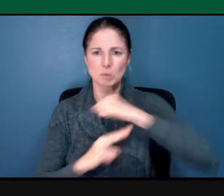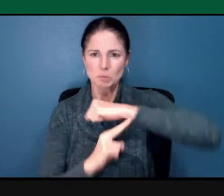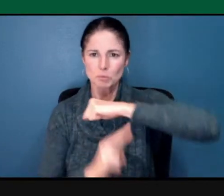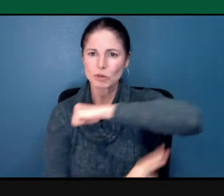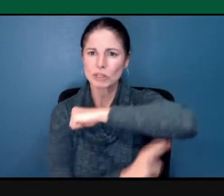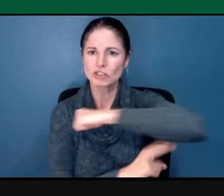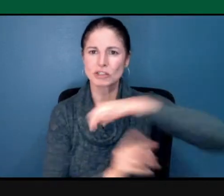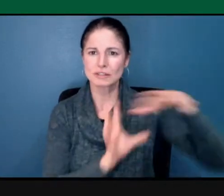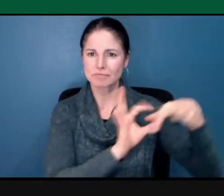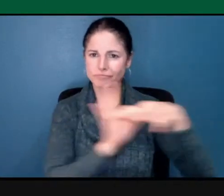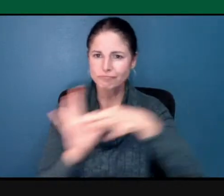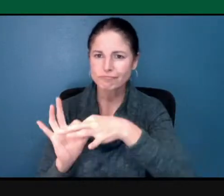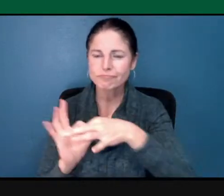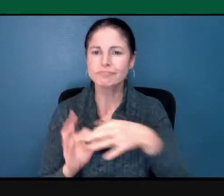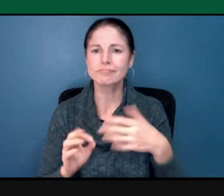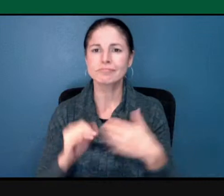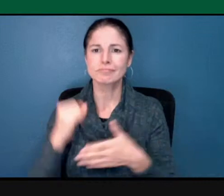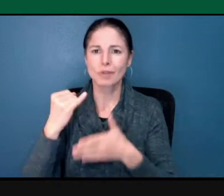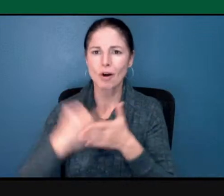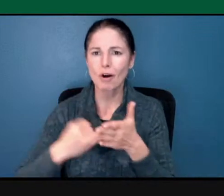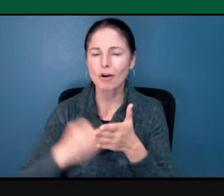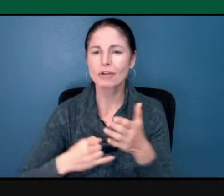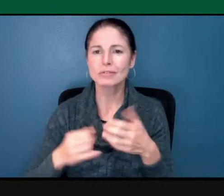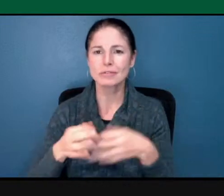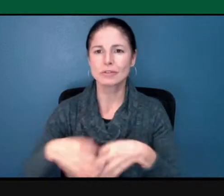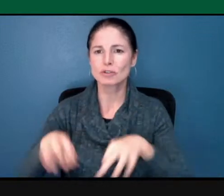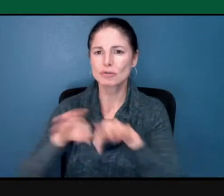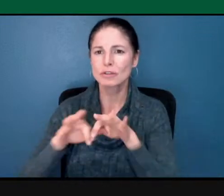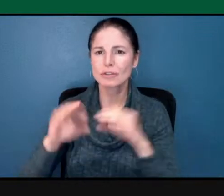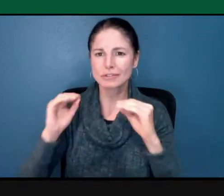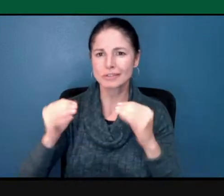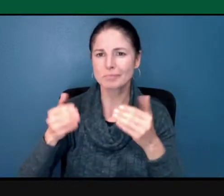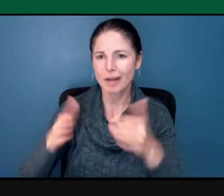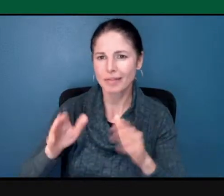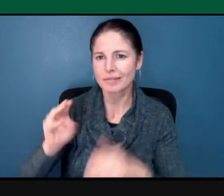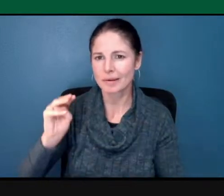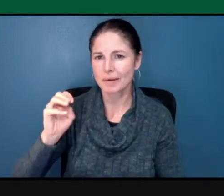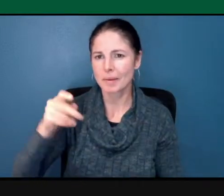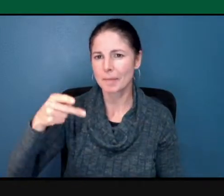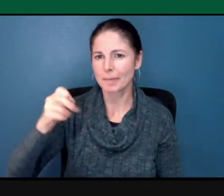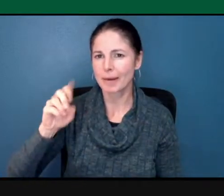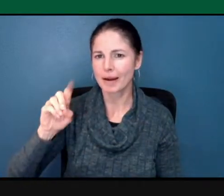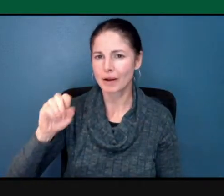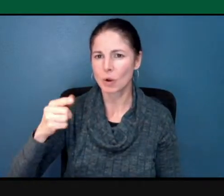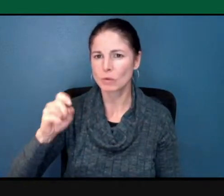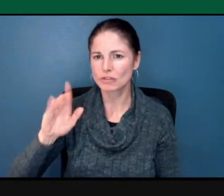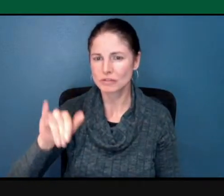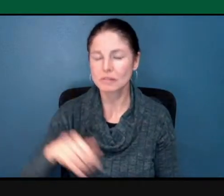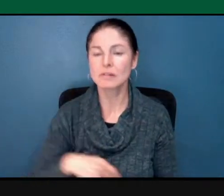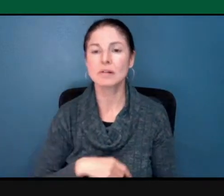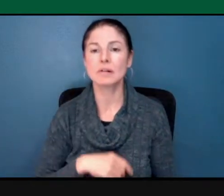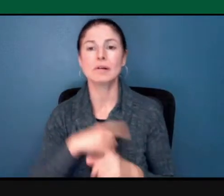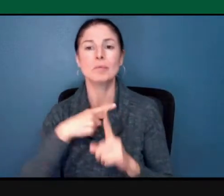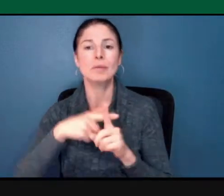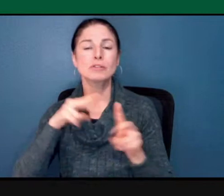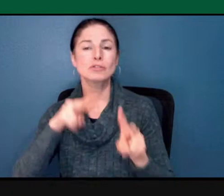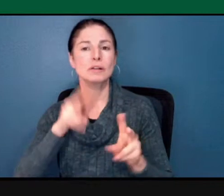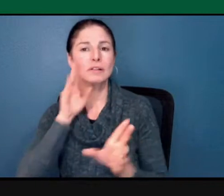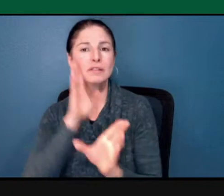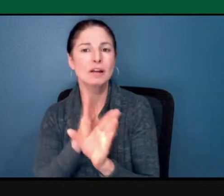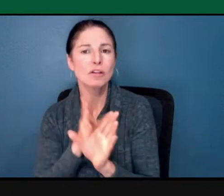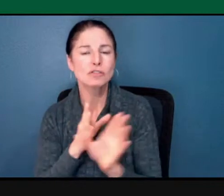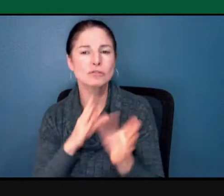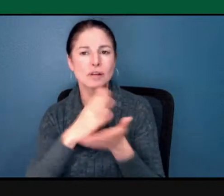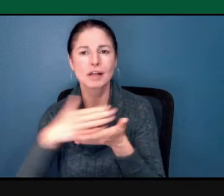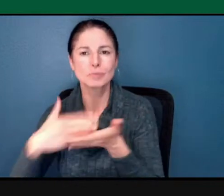art, critical pedagogy. And then also looking at psychological aspects from an individual and a group